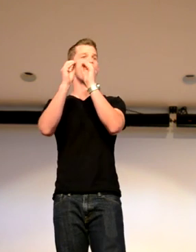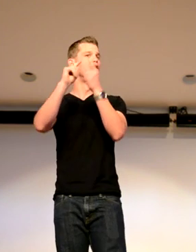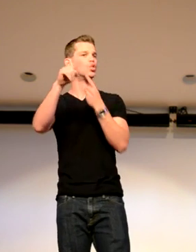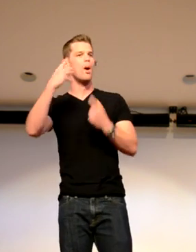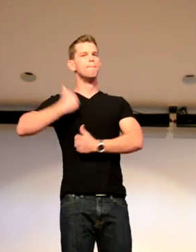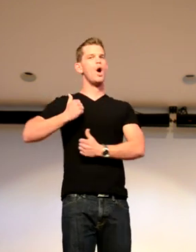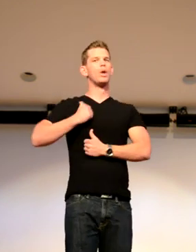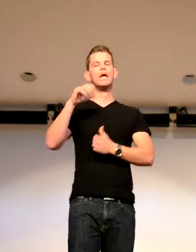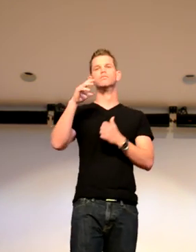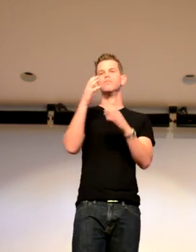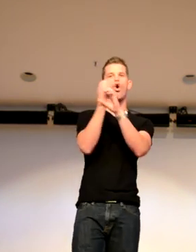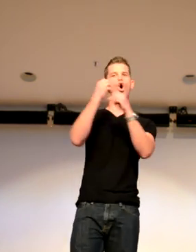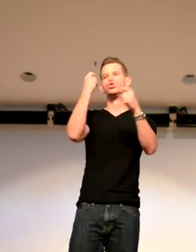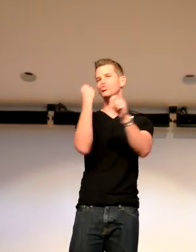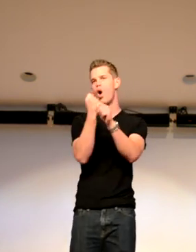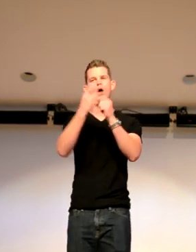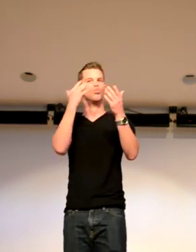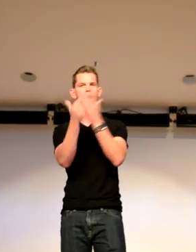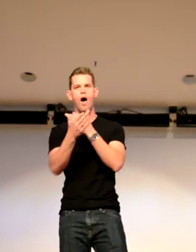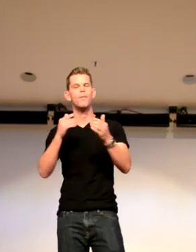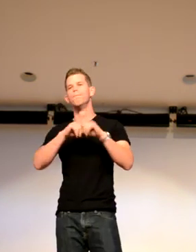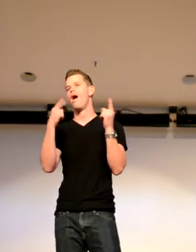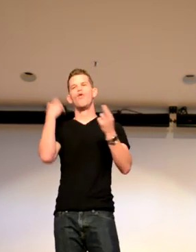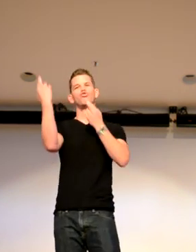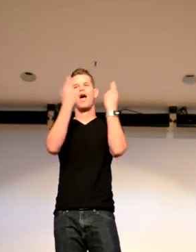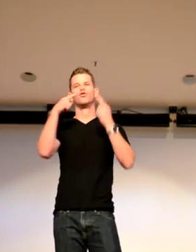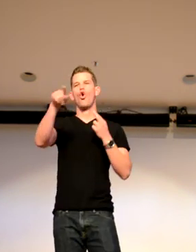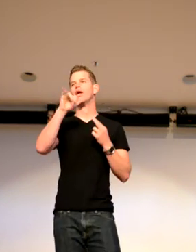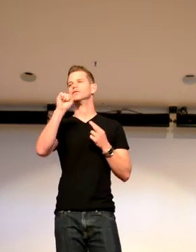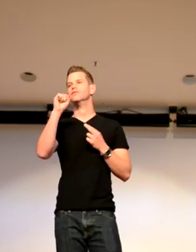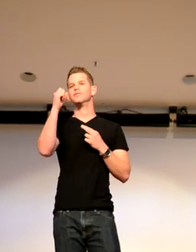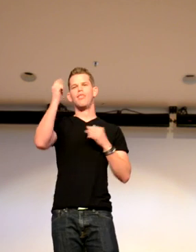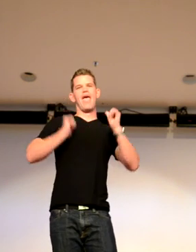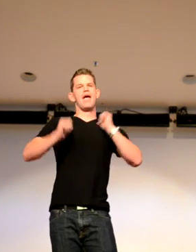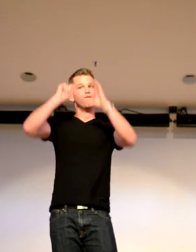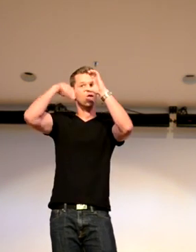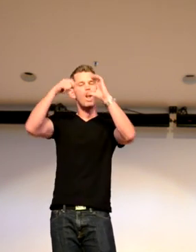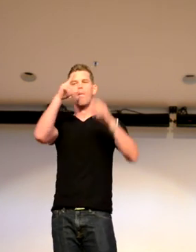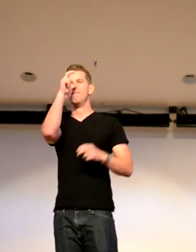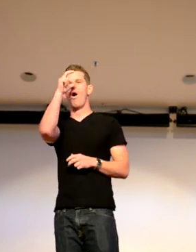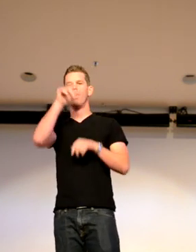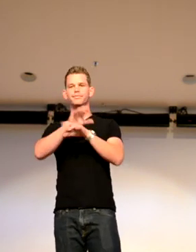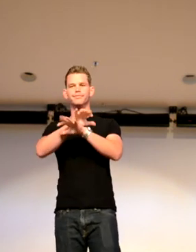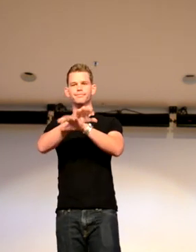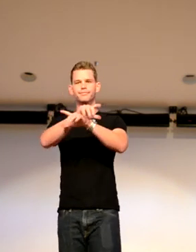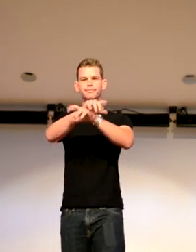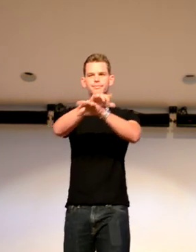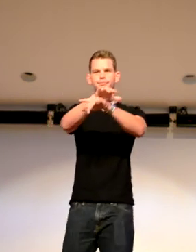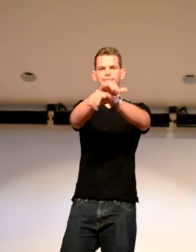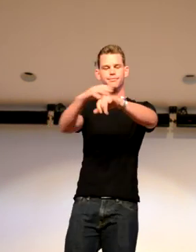to repair military cars or trucks or whatever. And I realized that, you know, film, there was a film